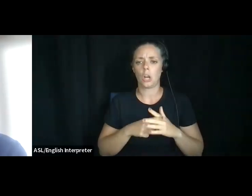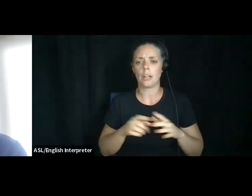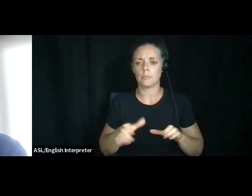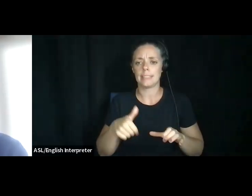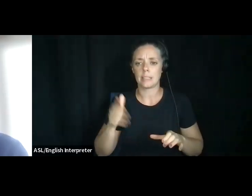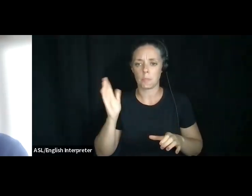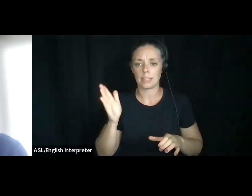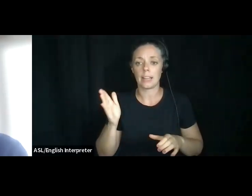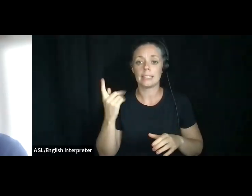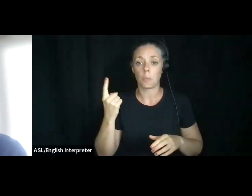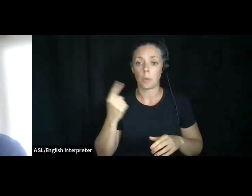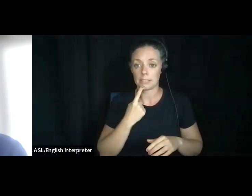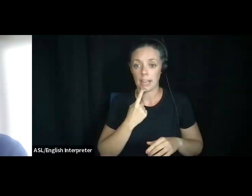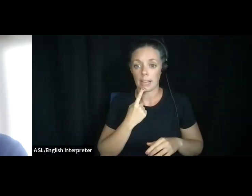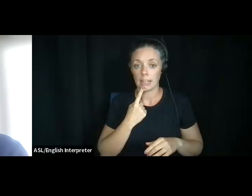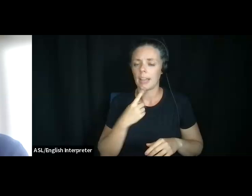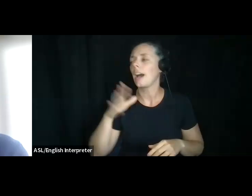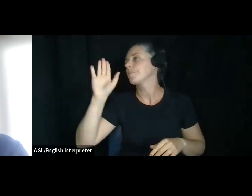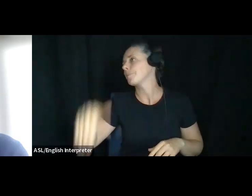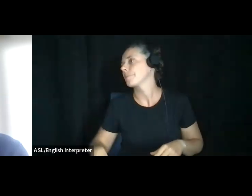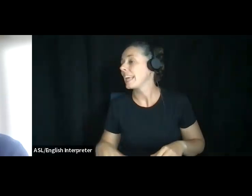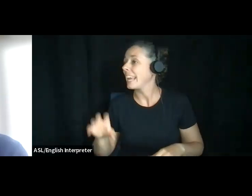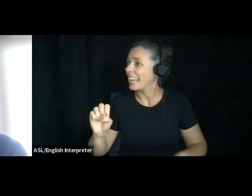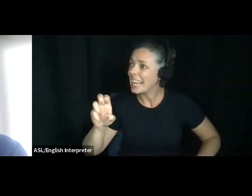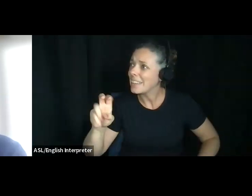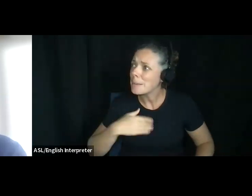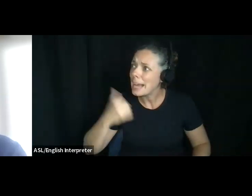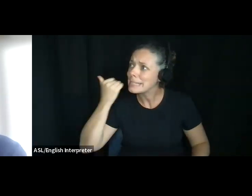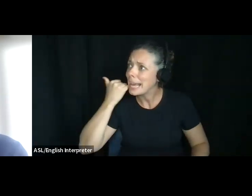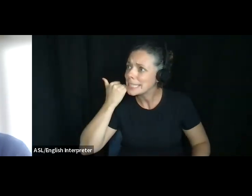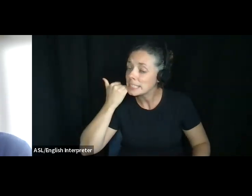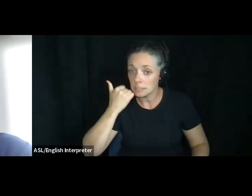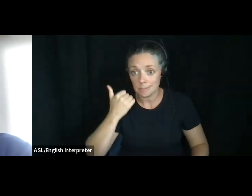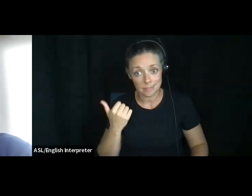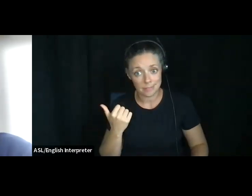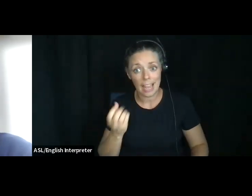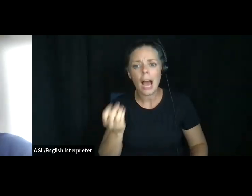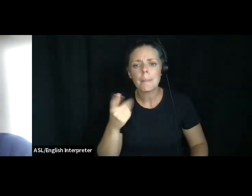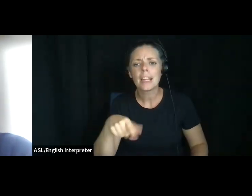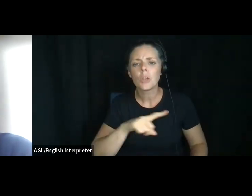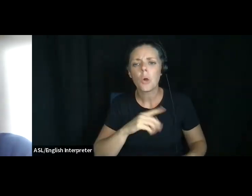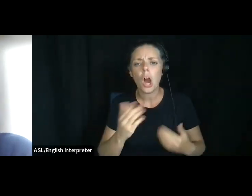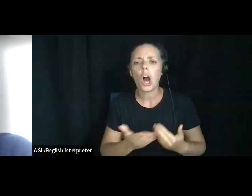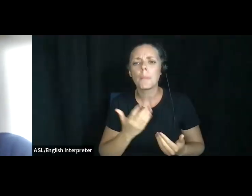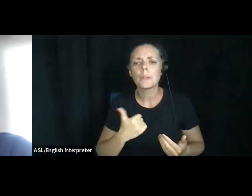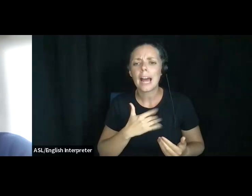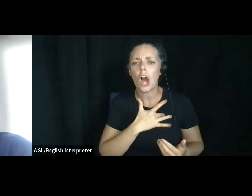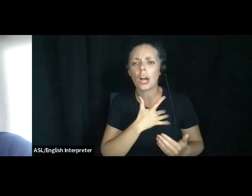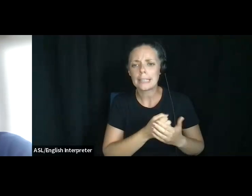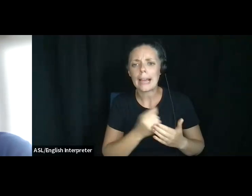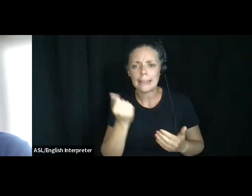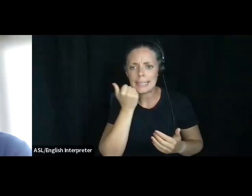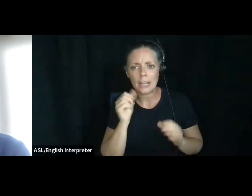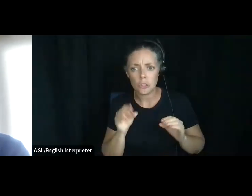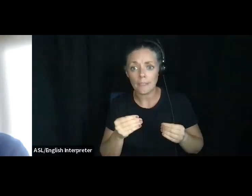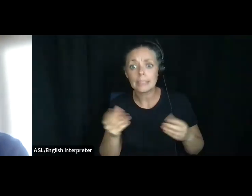somebody said, uh, Oh, come on, even my dentist. I'm like, how many of you have almost had a heart attack at the dentist office? I mean, you know, come